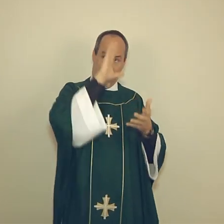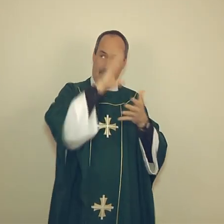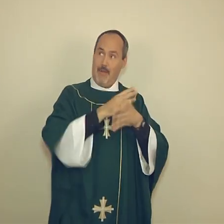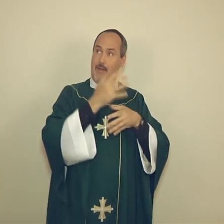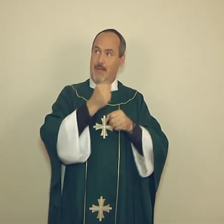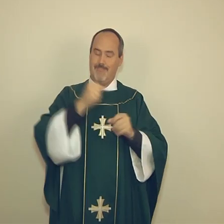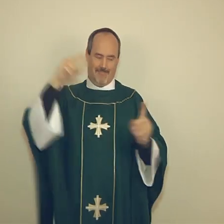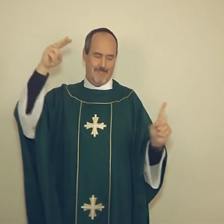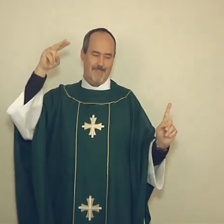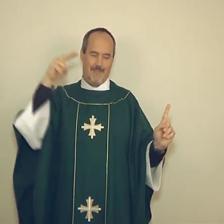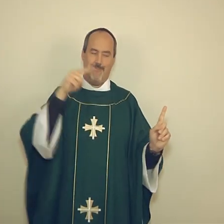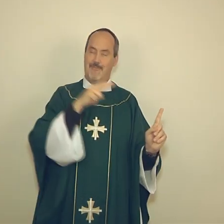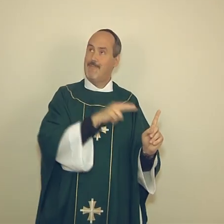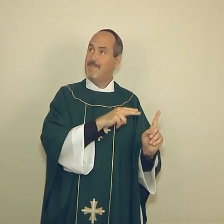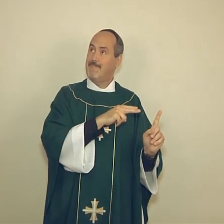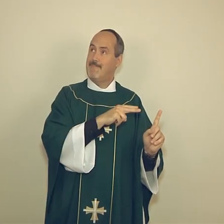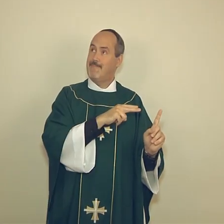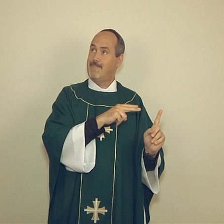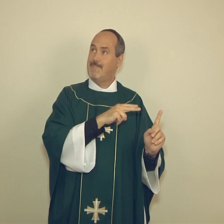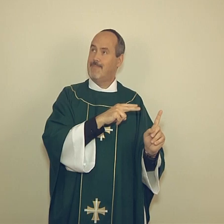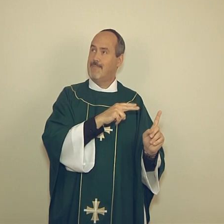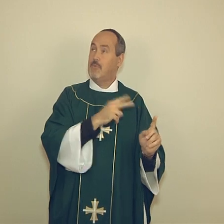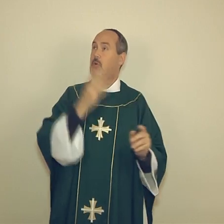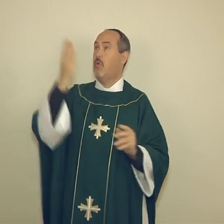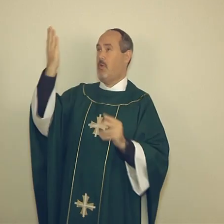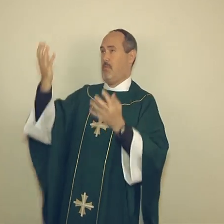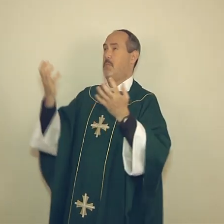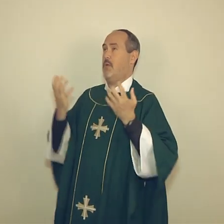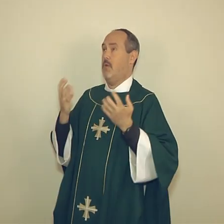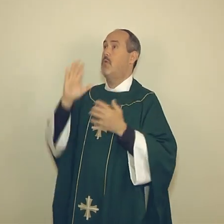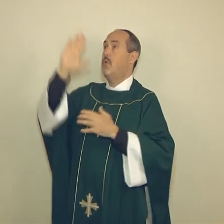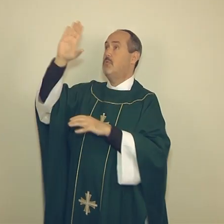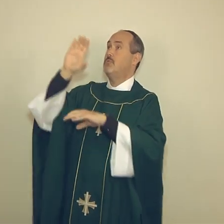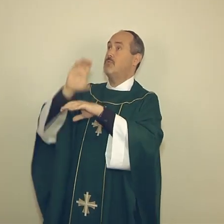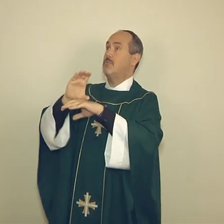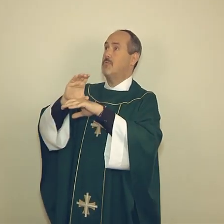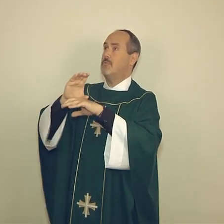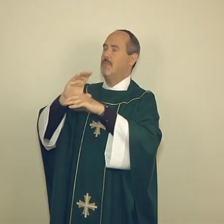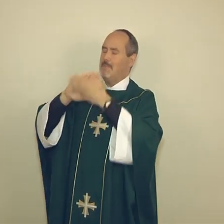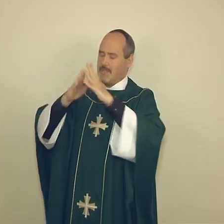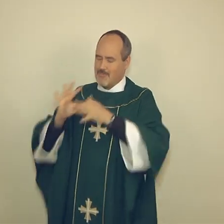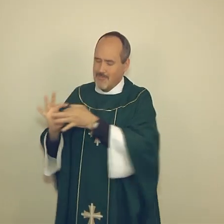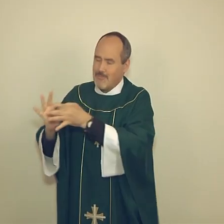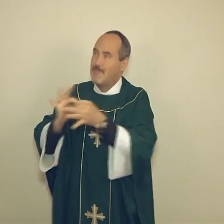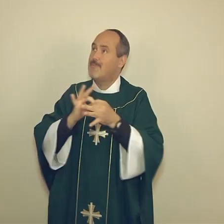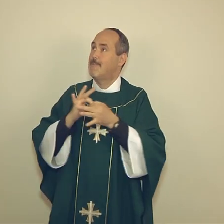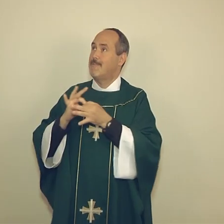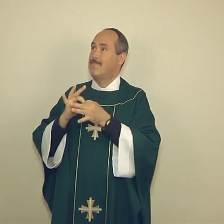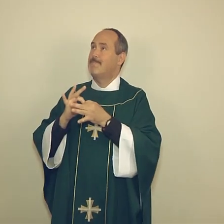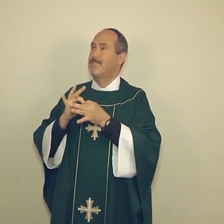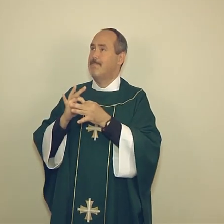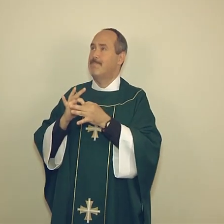but on the faith of your church, and graciously grant her peace and unity,